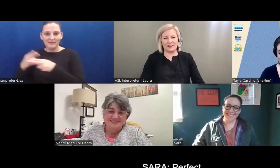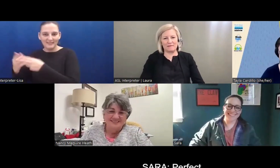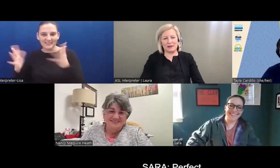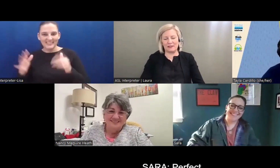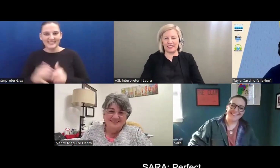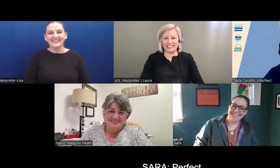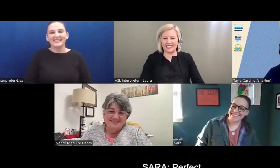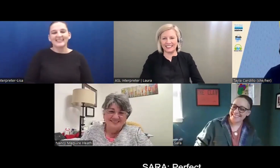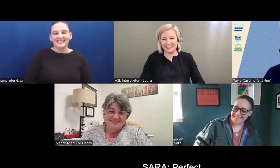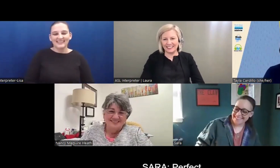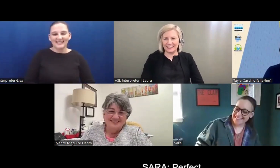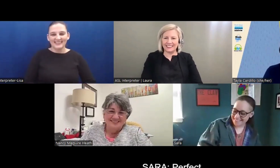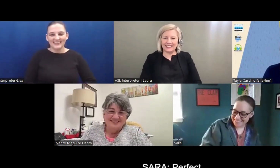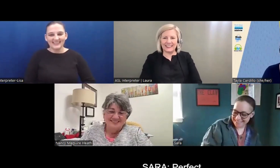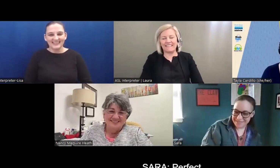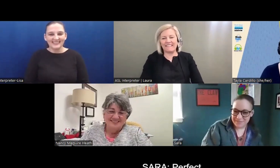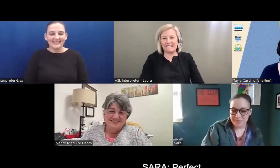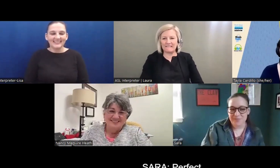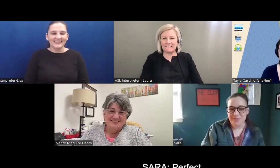Perfect.